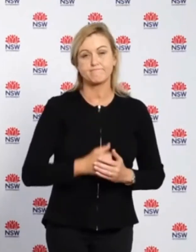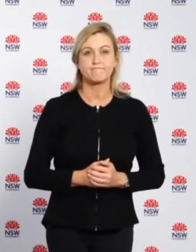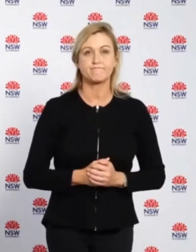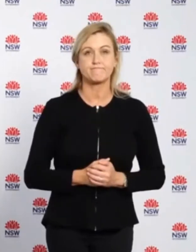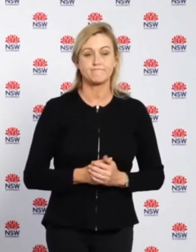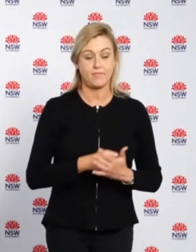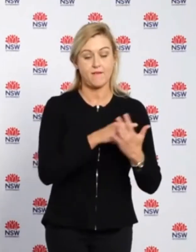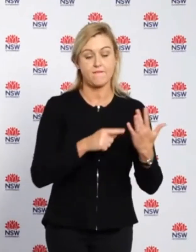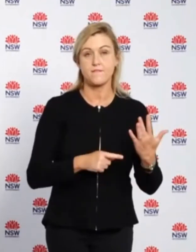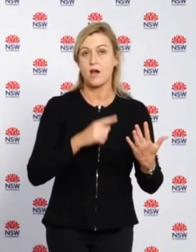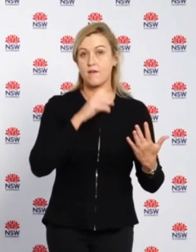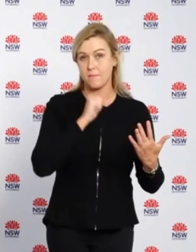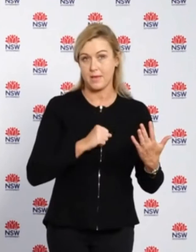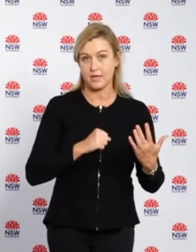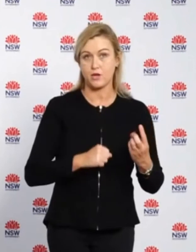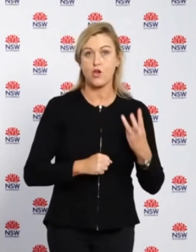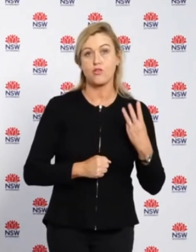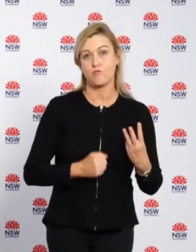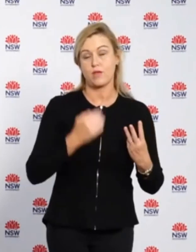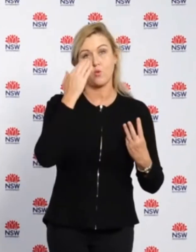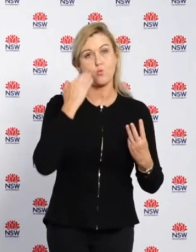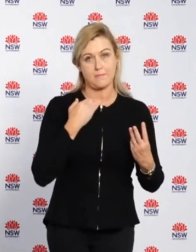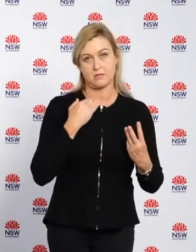are five men and three women.